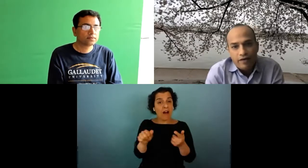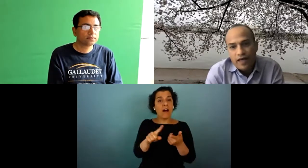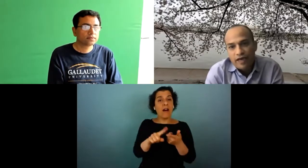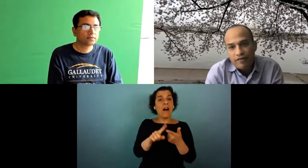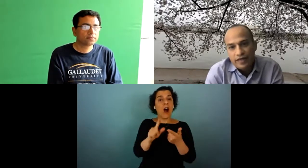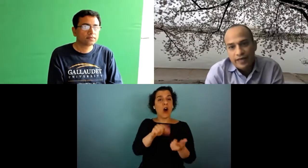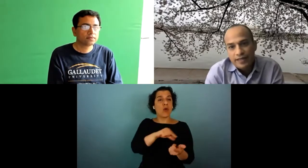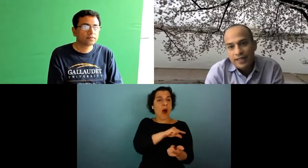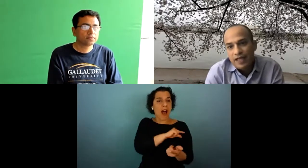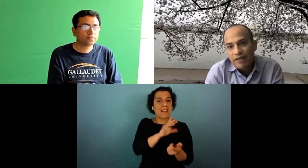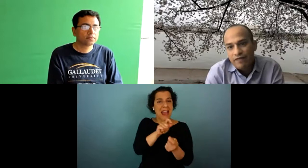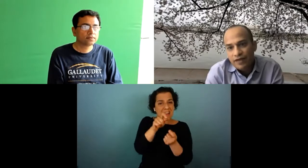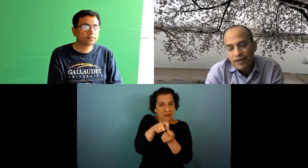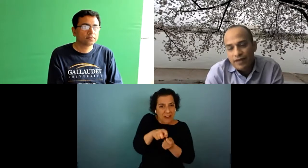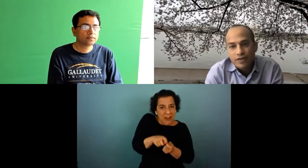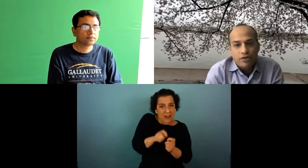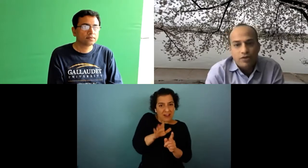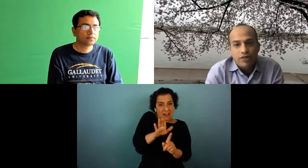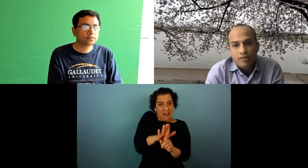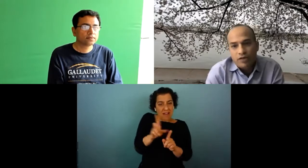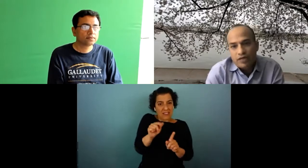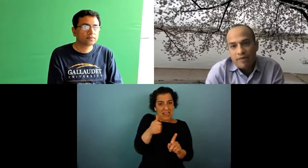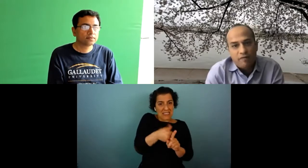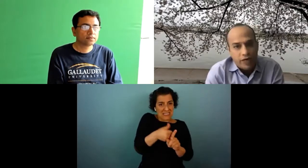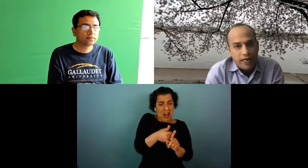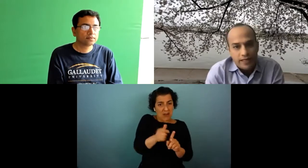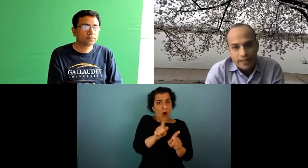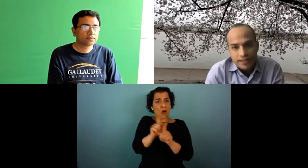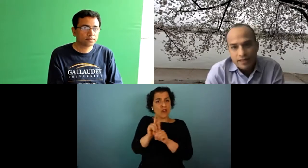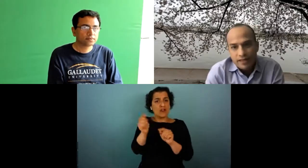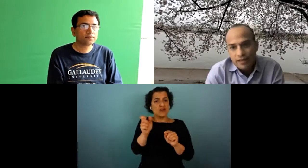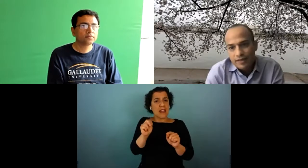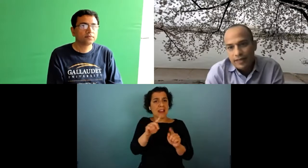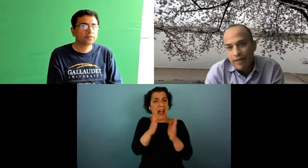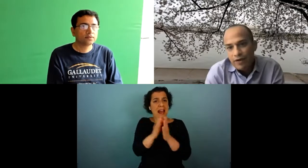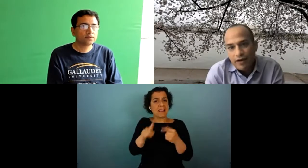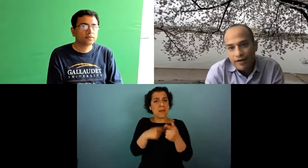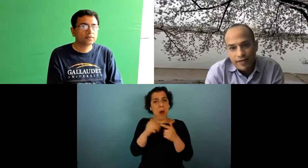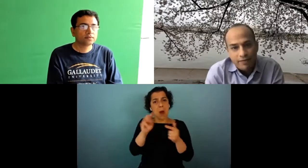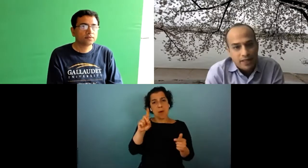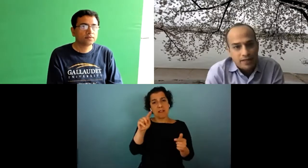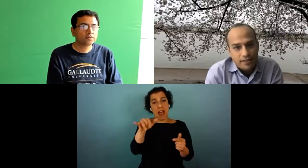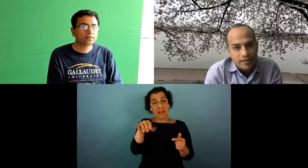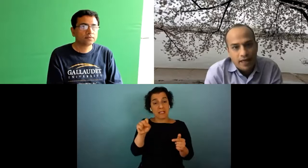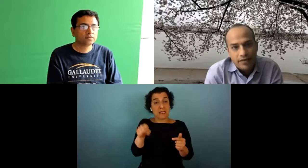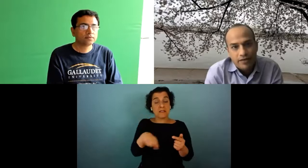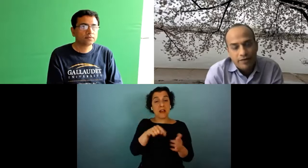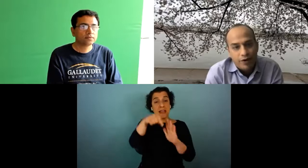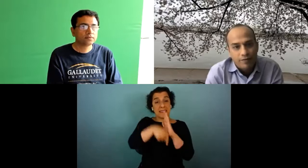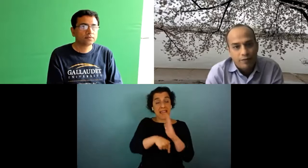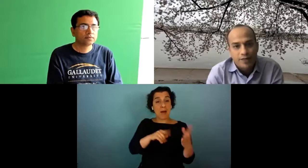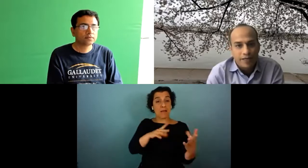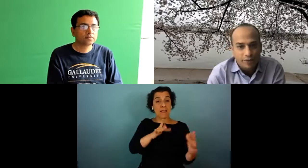granularity of the data itself and he's also curious about the type of modalities uh is it camera depth sensors lighter